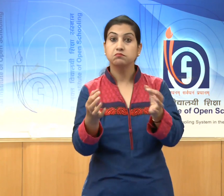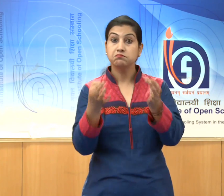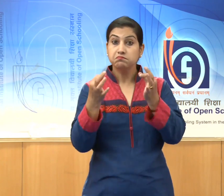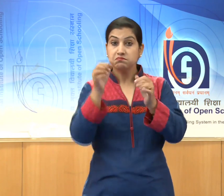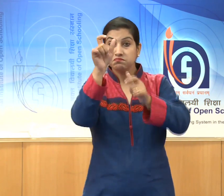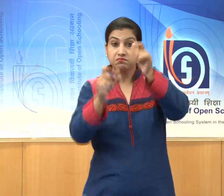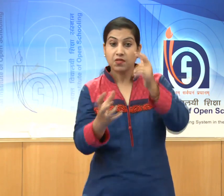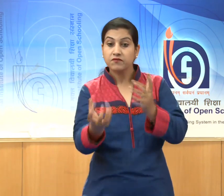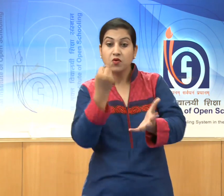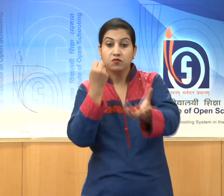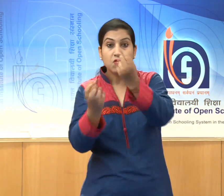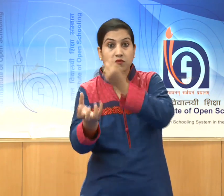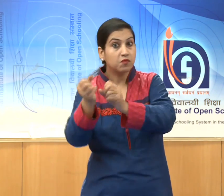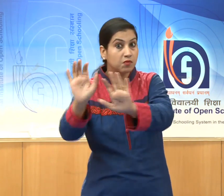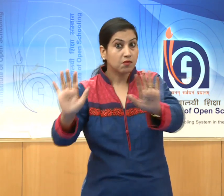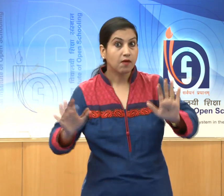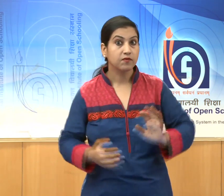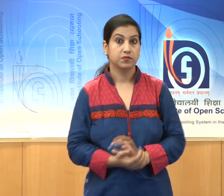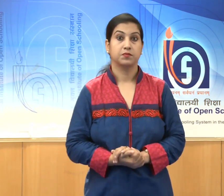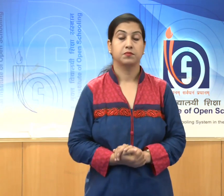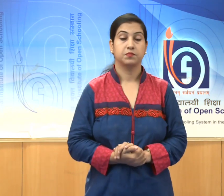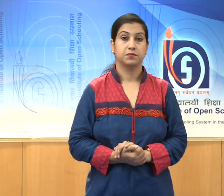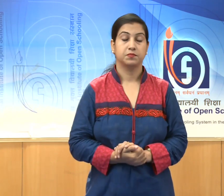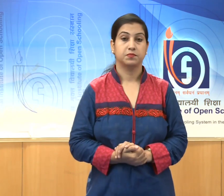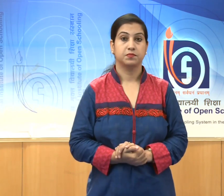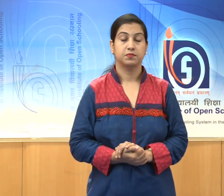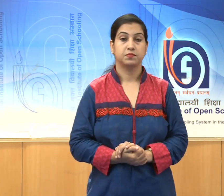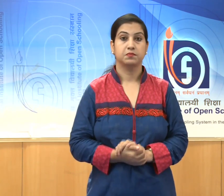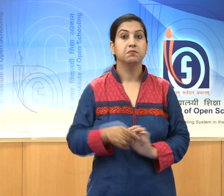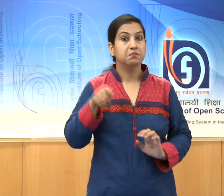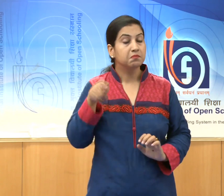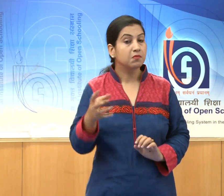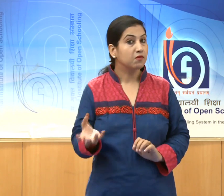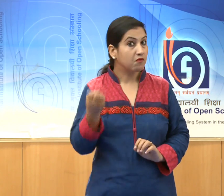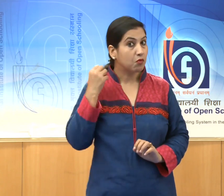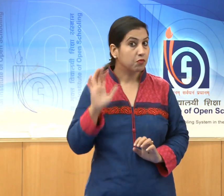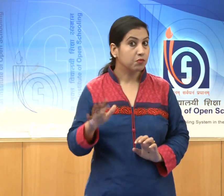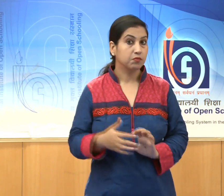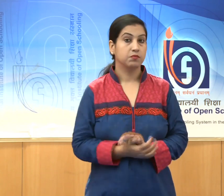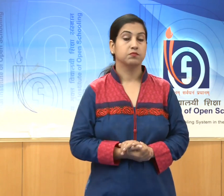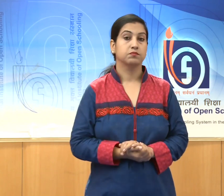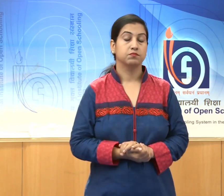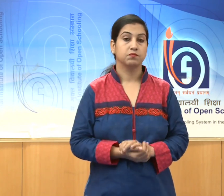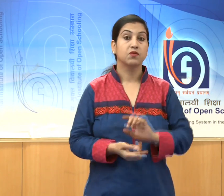have been found from this period,